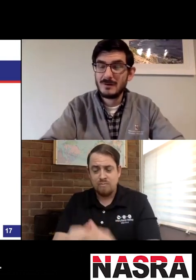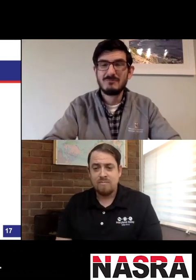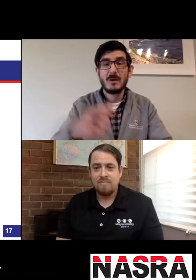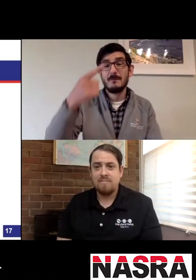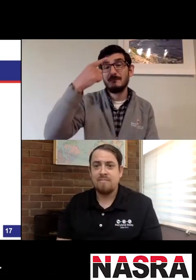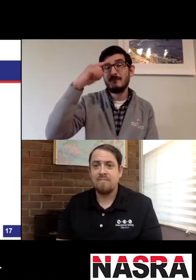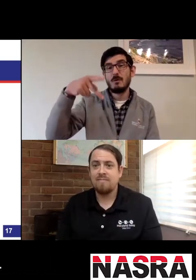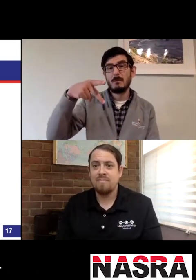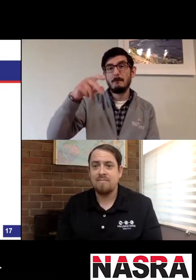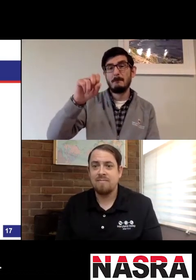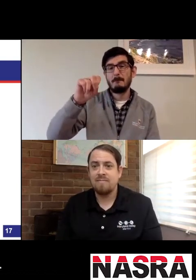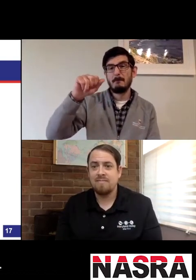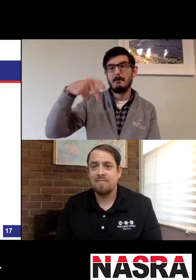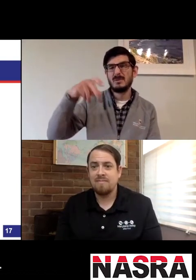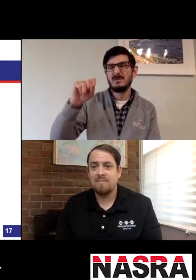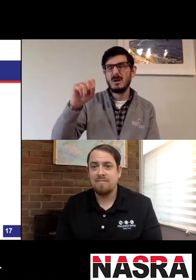No, go ahead, continue.